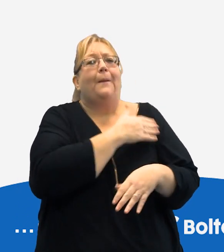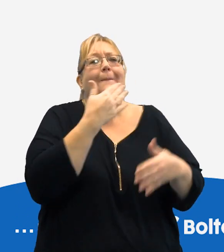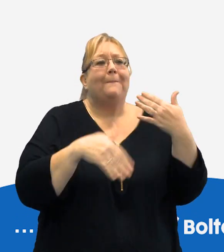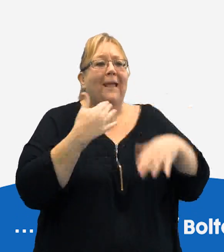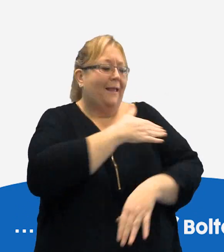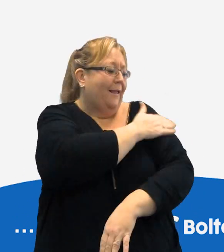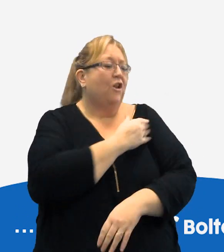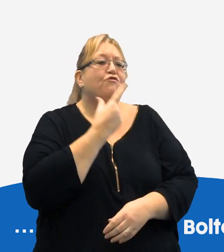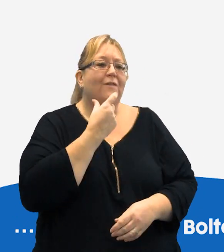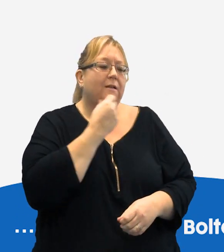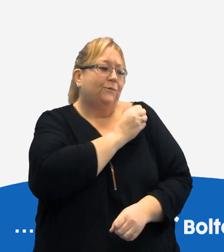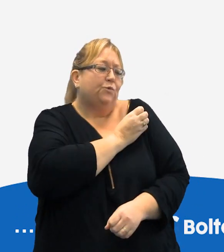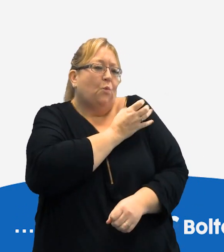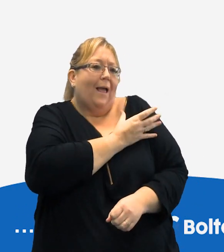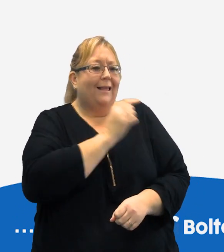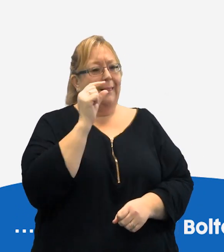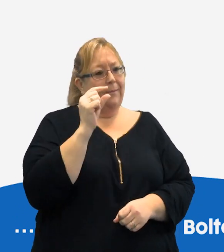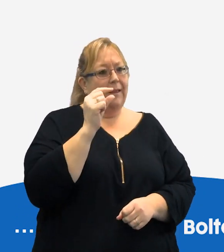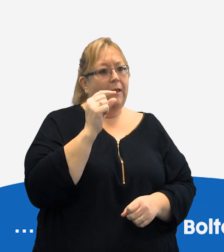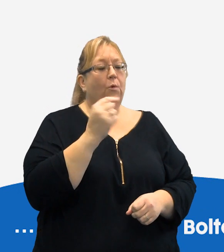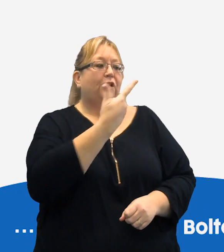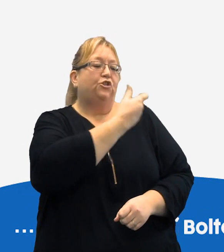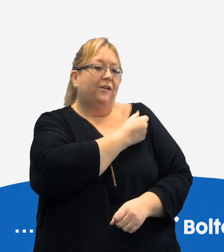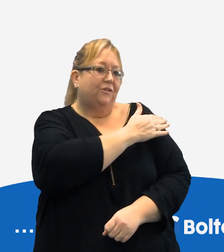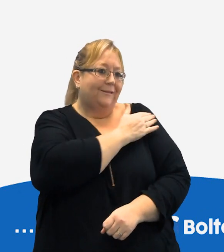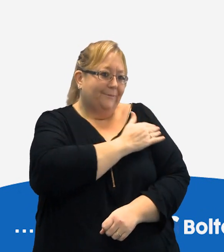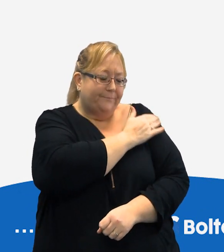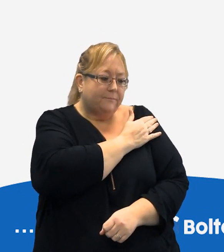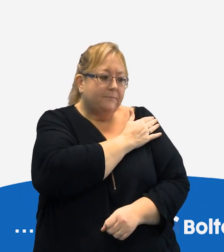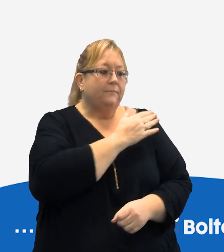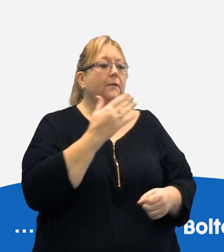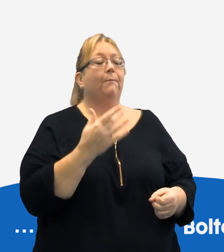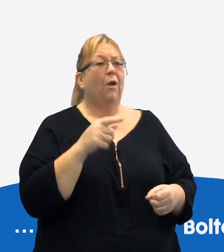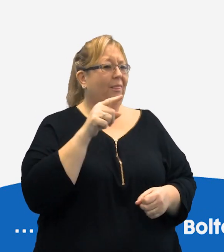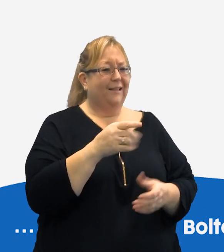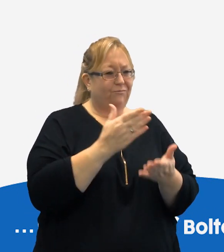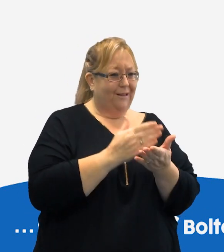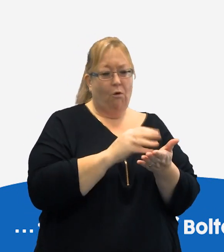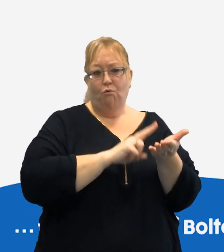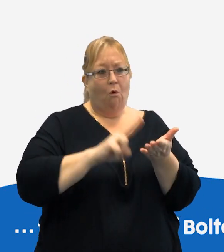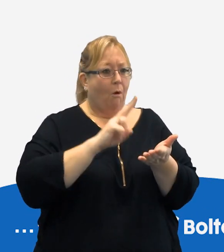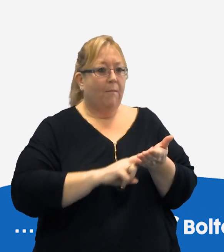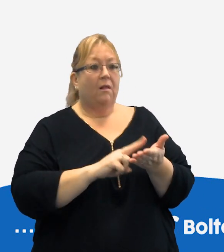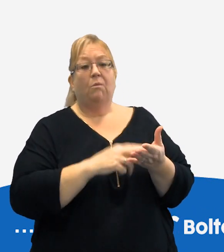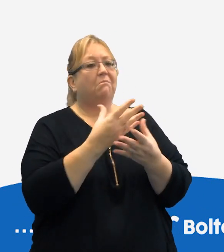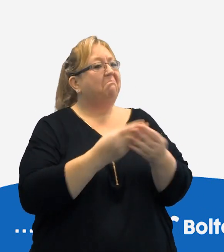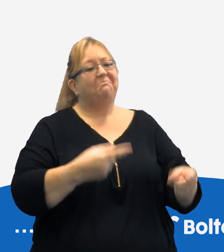could be pain, redness or swelling on your arm where you've had the injection but this is normal and passes very quickly.